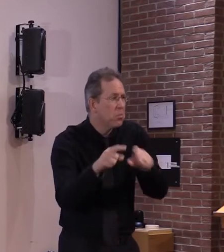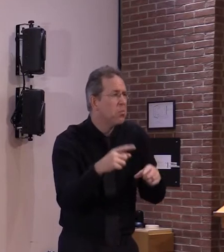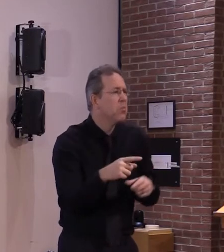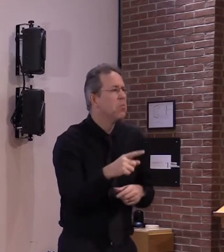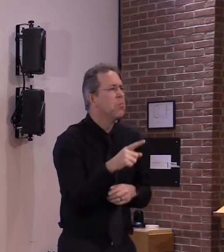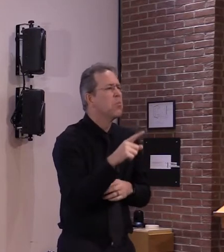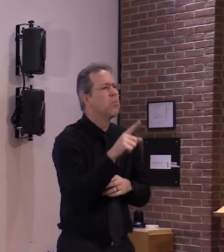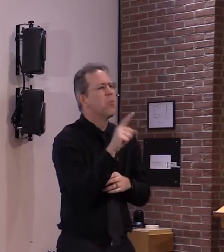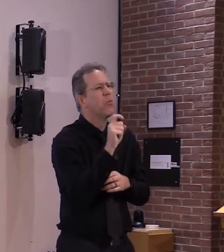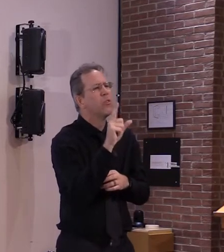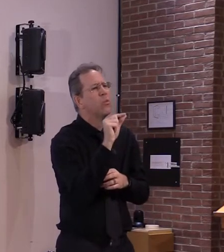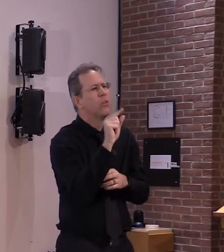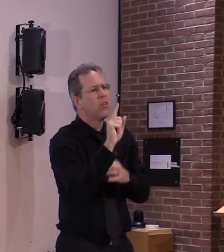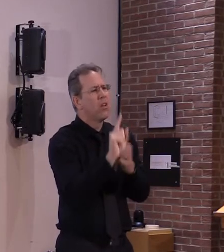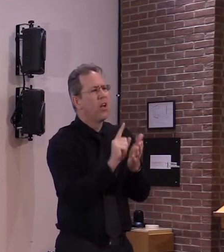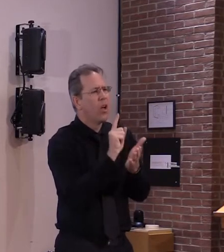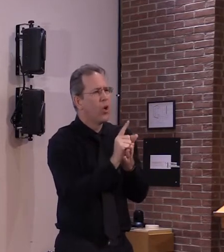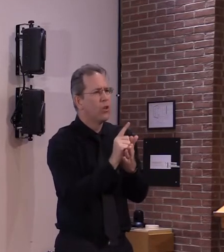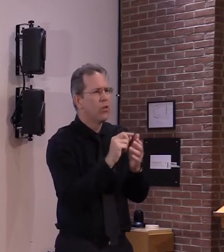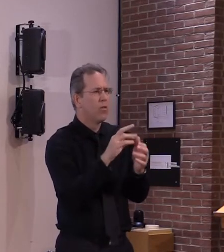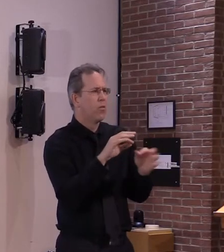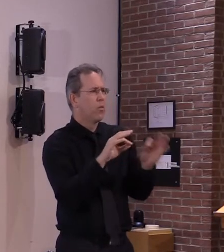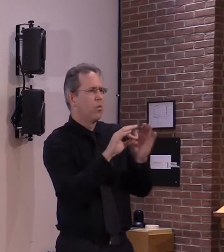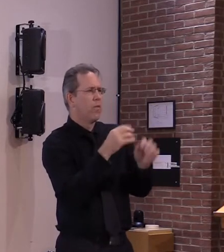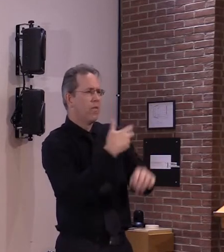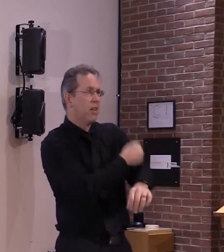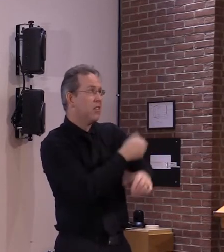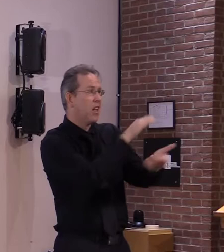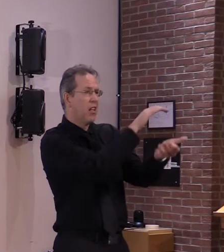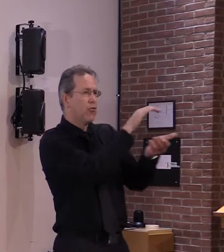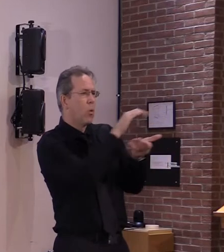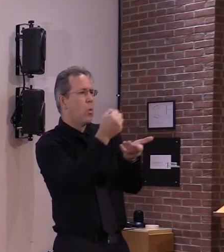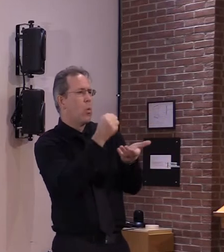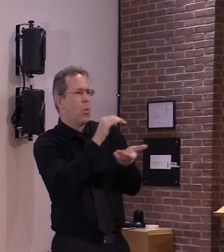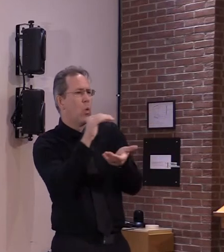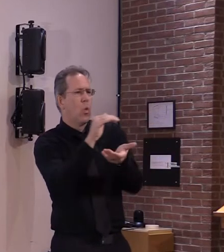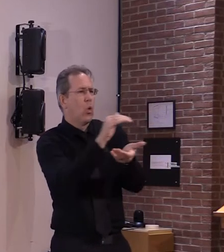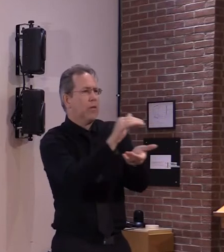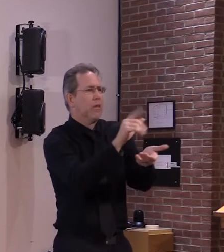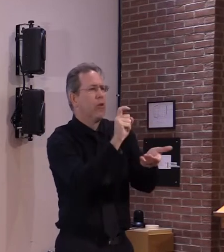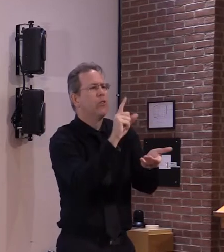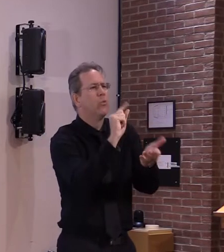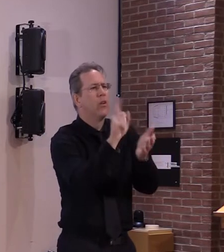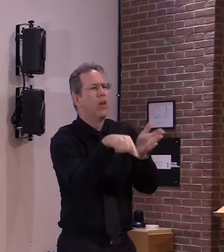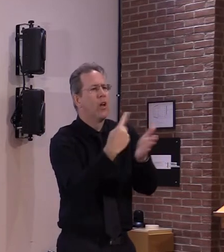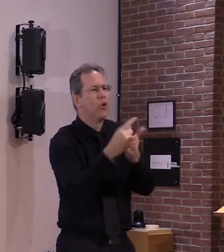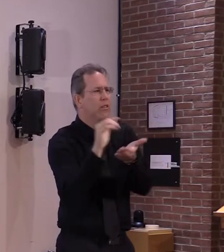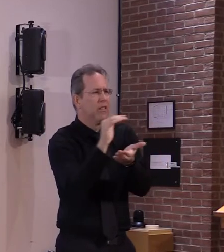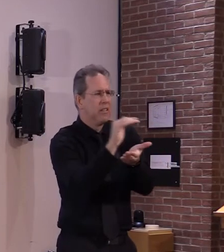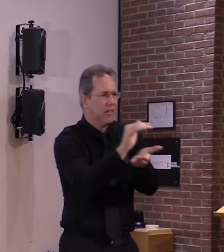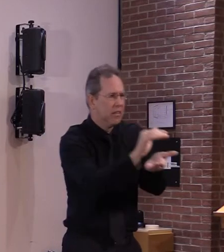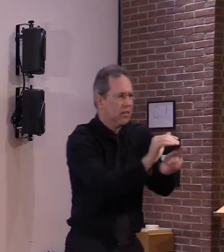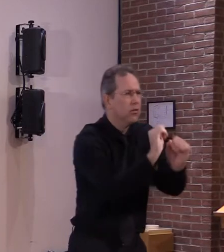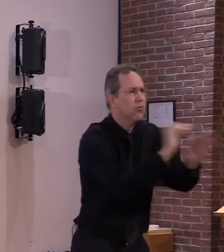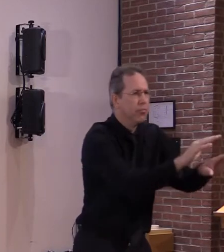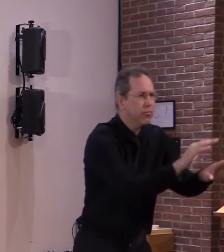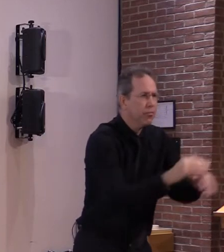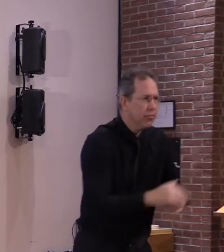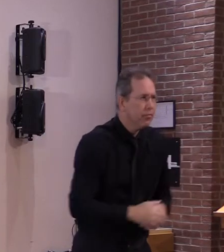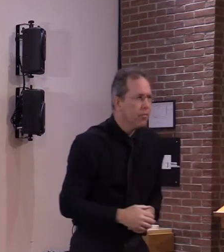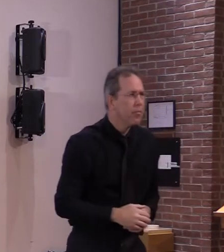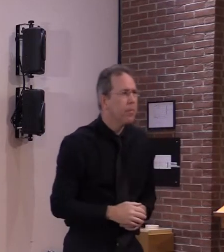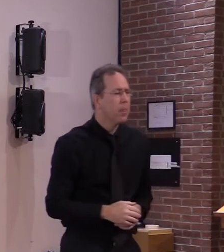majority of our hospitals are delivering the first doses of vaccine to their frontline health care workers tomorrow